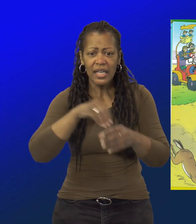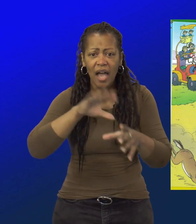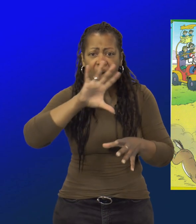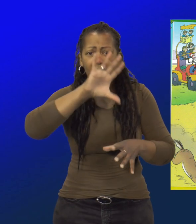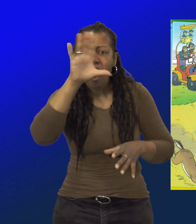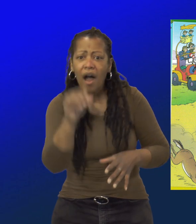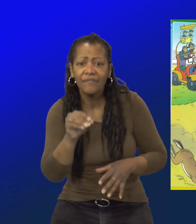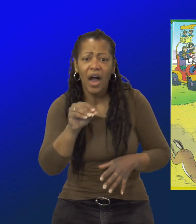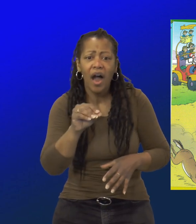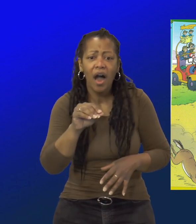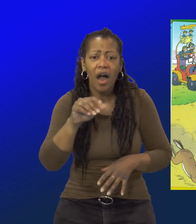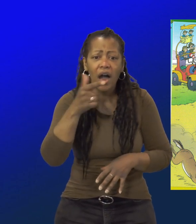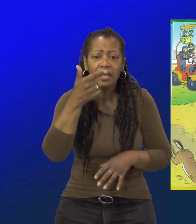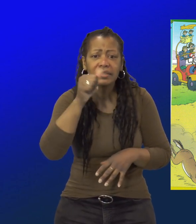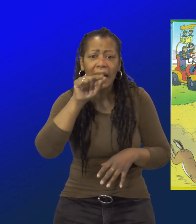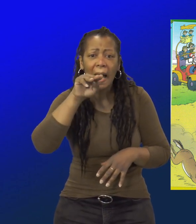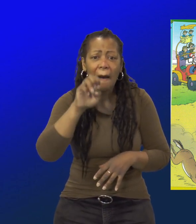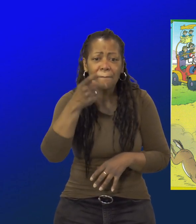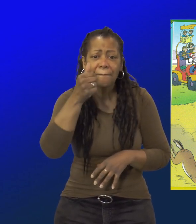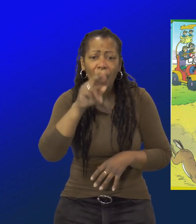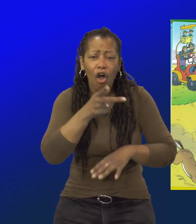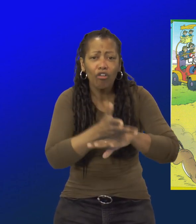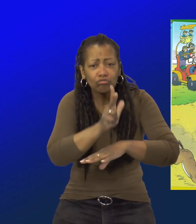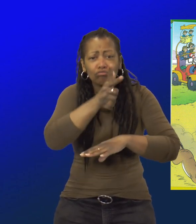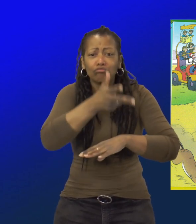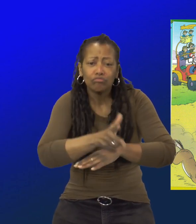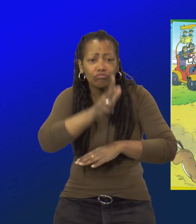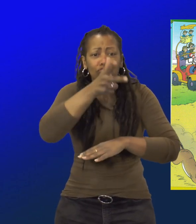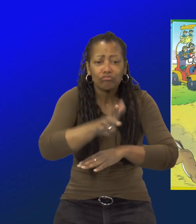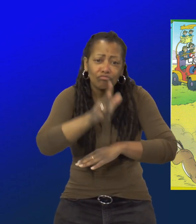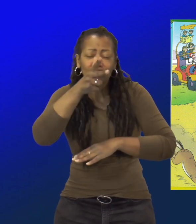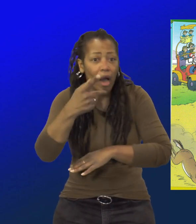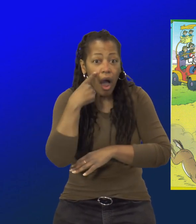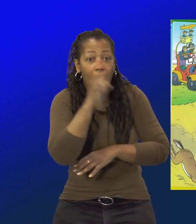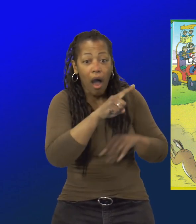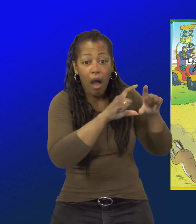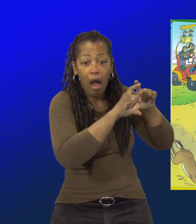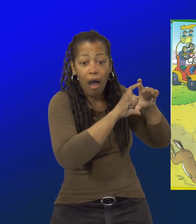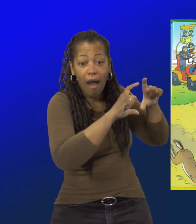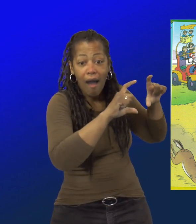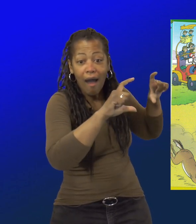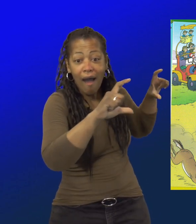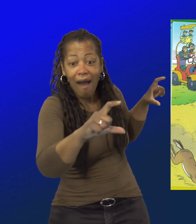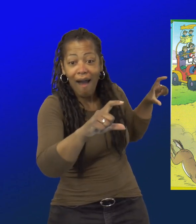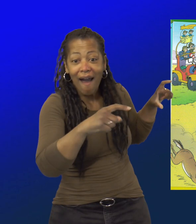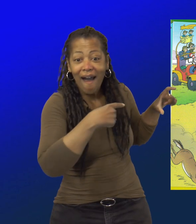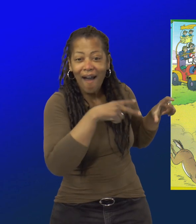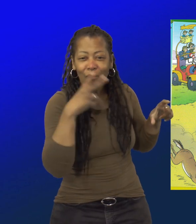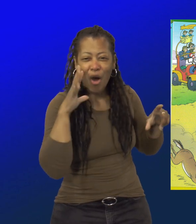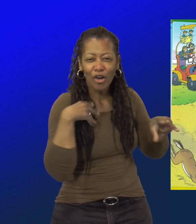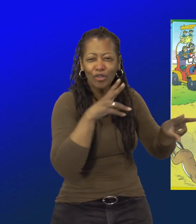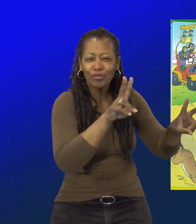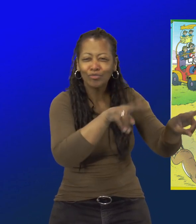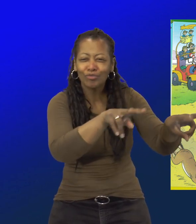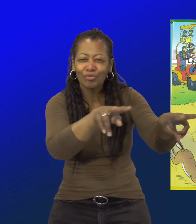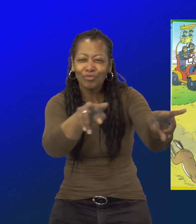In the African game park, we will be getting the chance to see wildlife in a natural